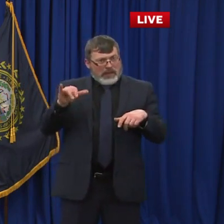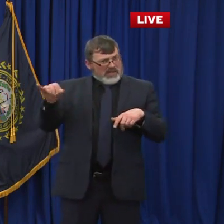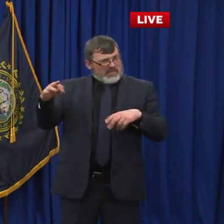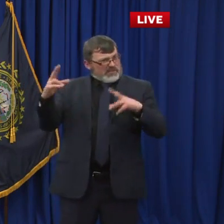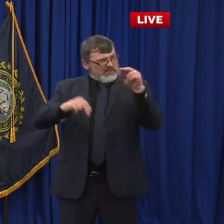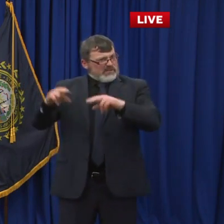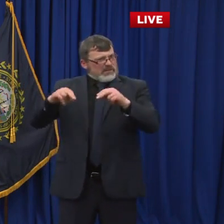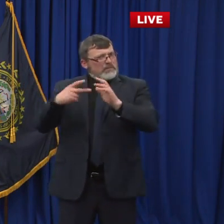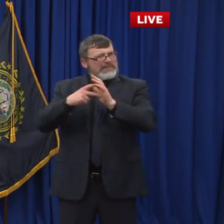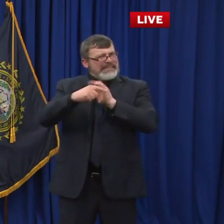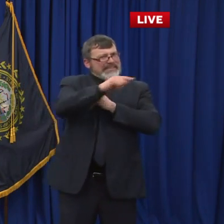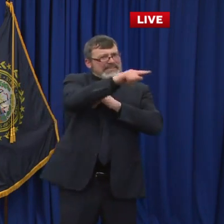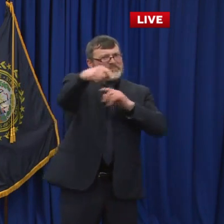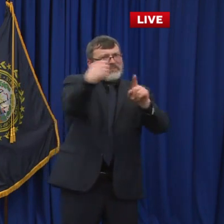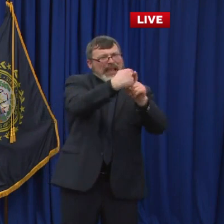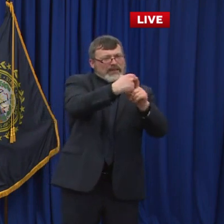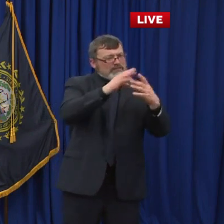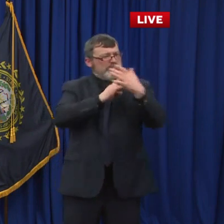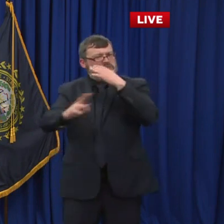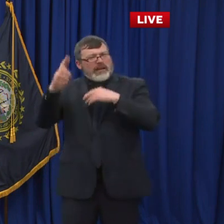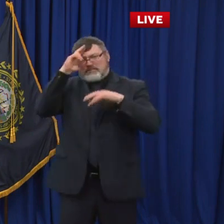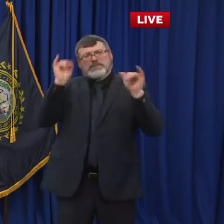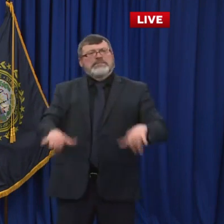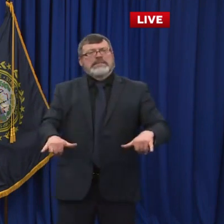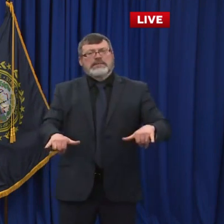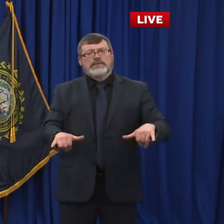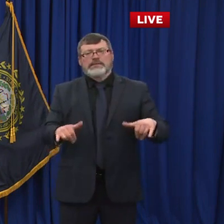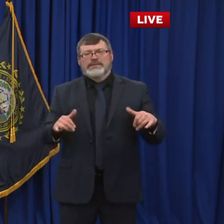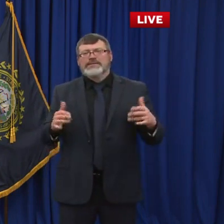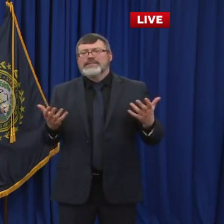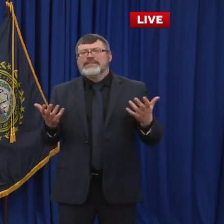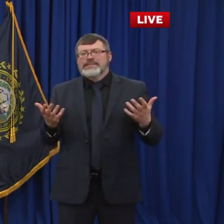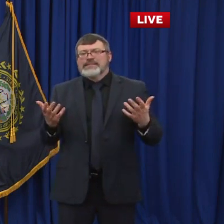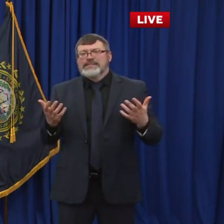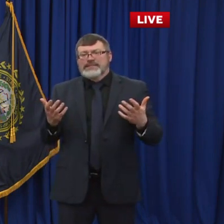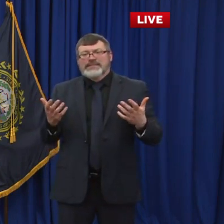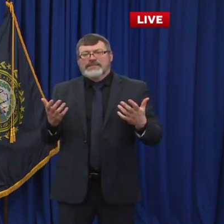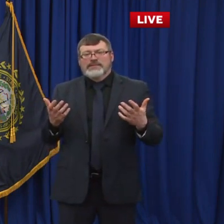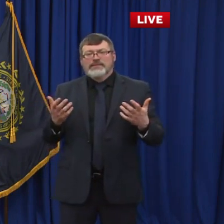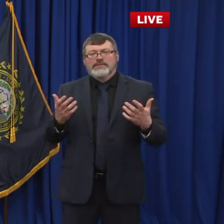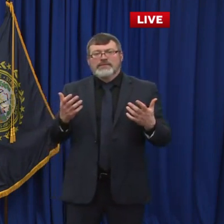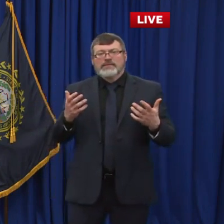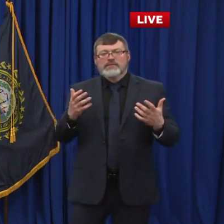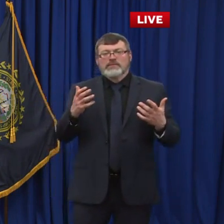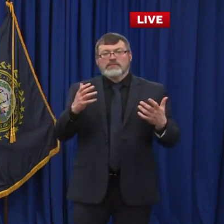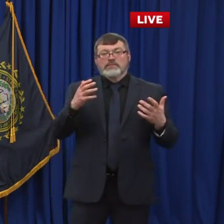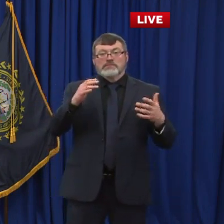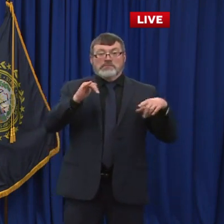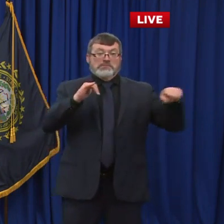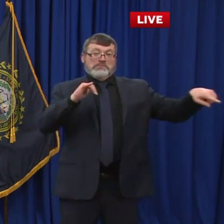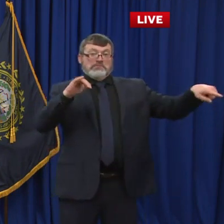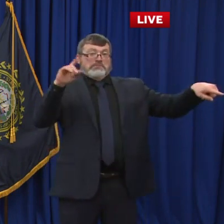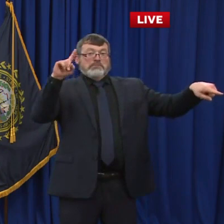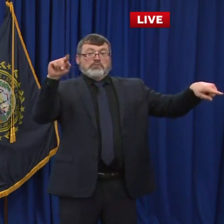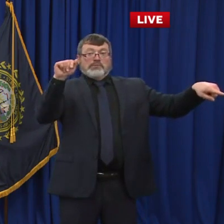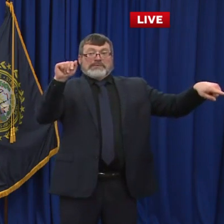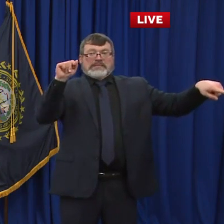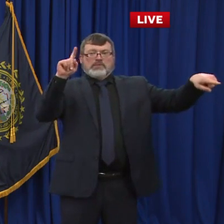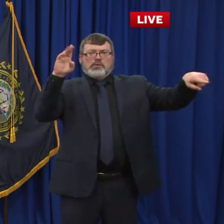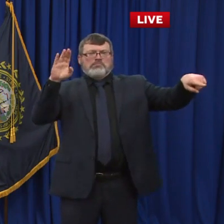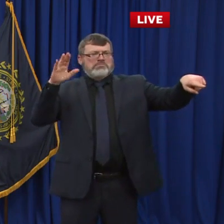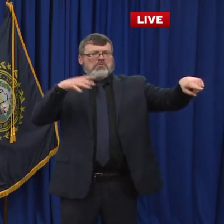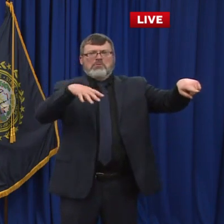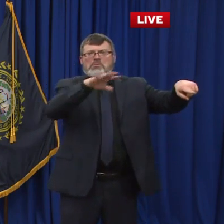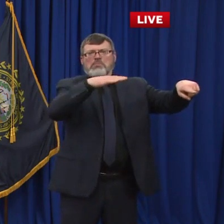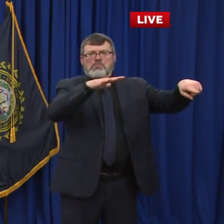But we've already seen just the numbers in the most vulnerable population still aren't at the 80 or 90% range, right? So so it just it's